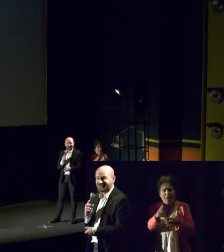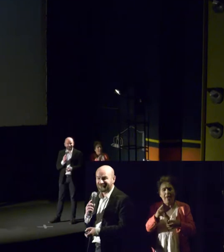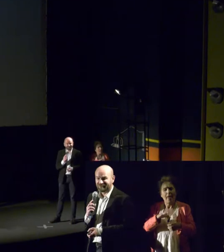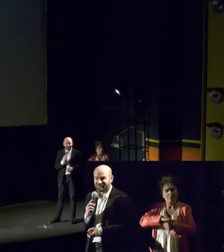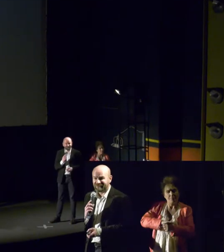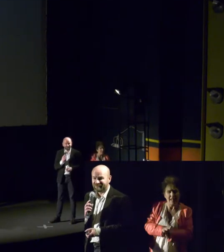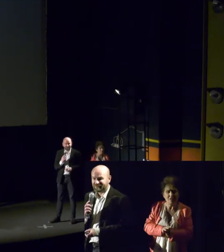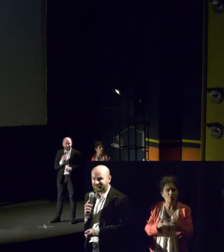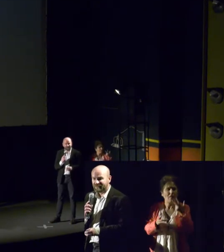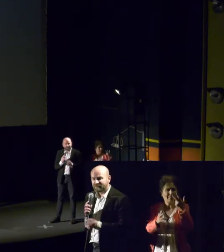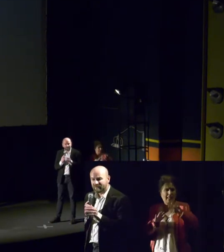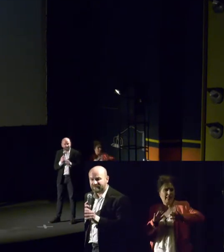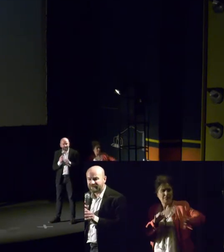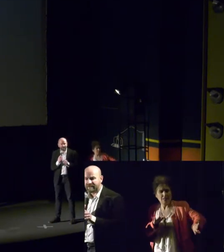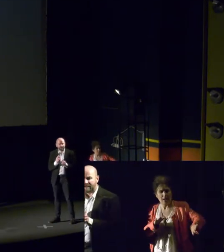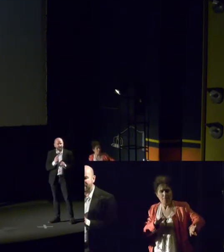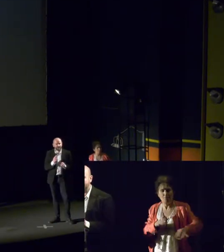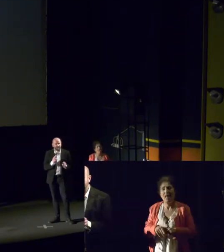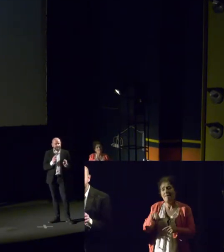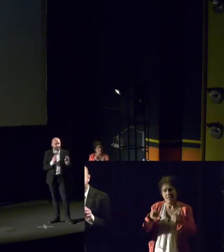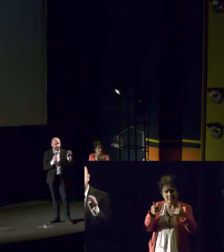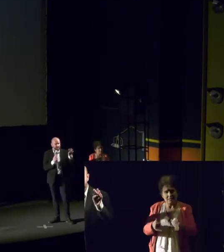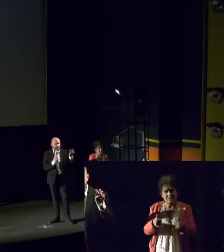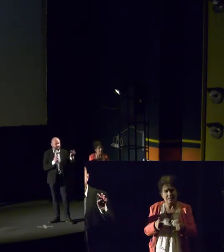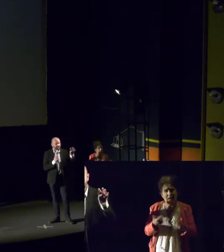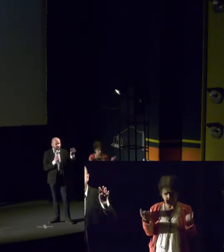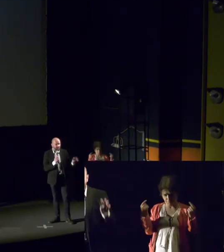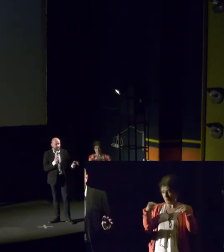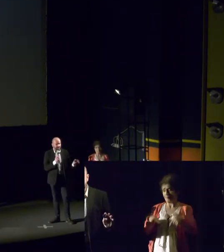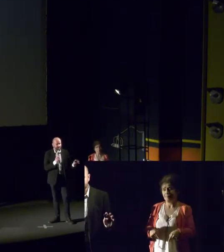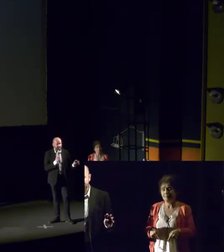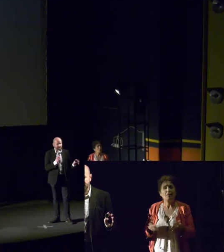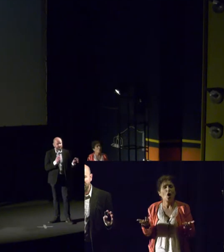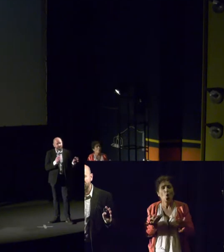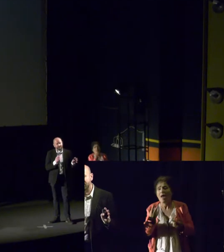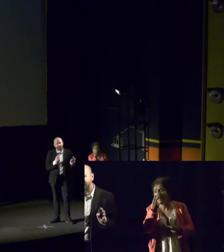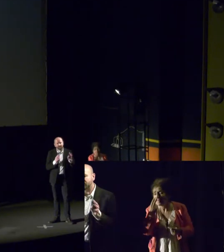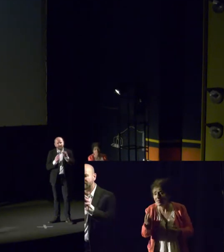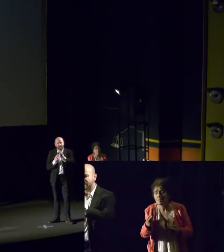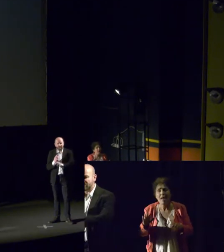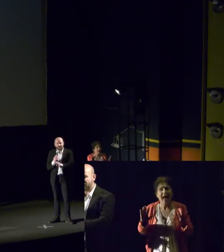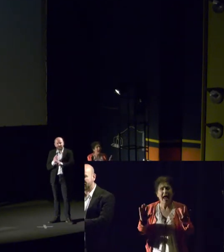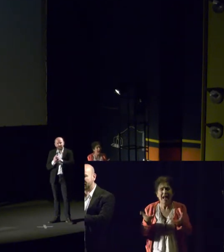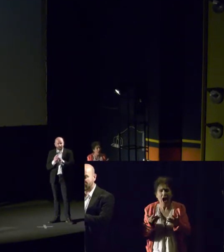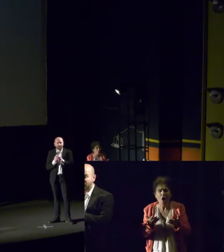we come to. What we see now is a number of old ideas which are being